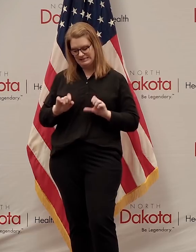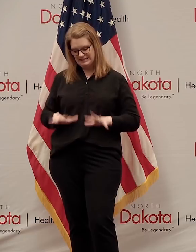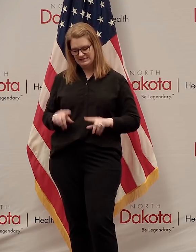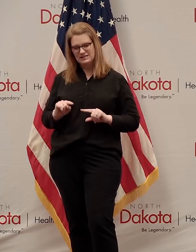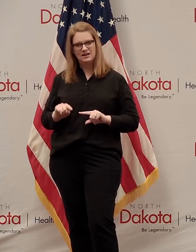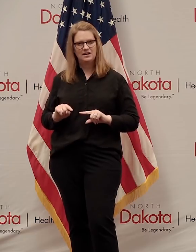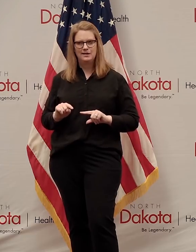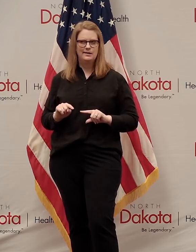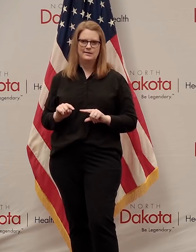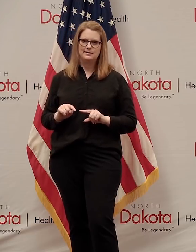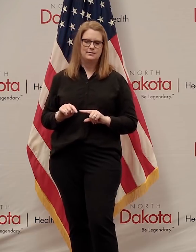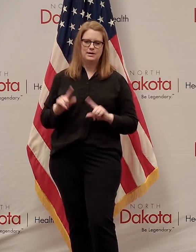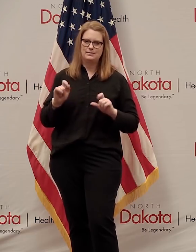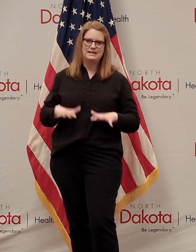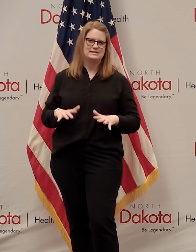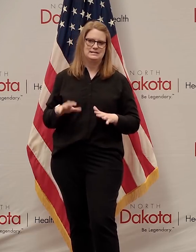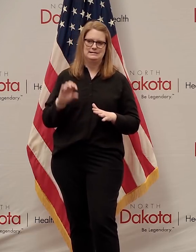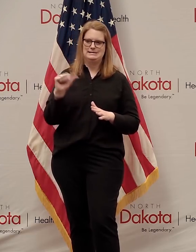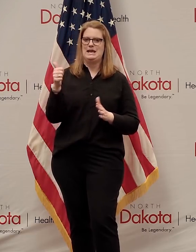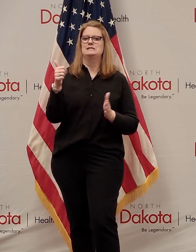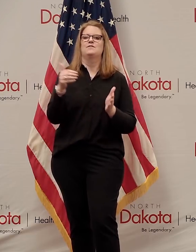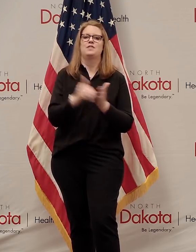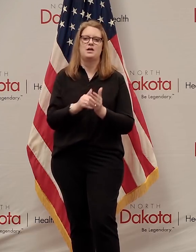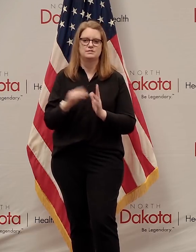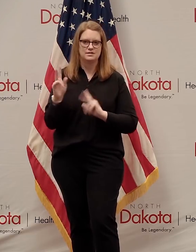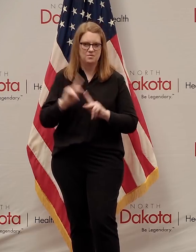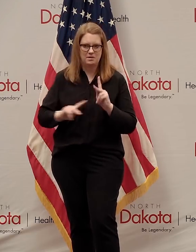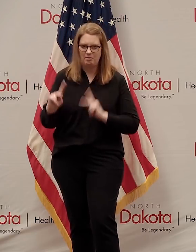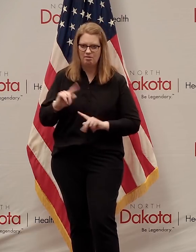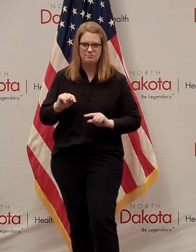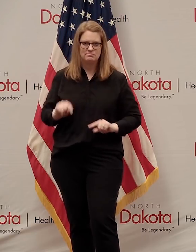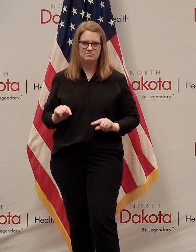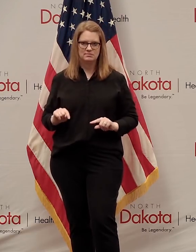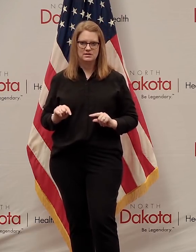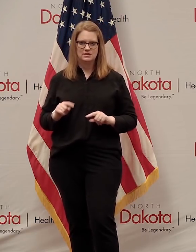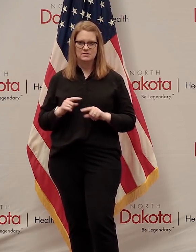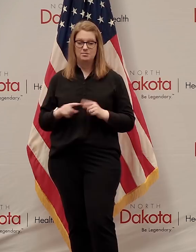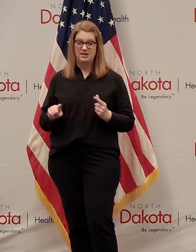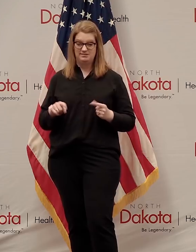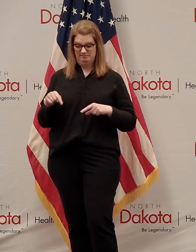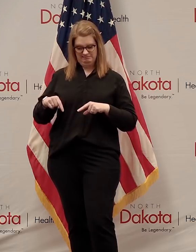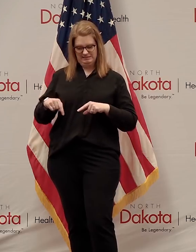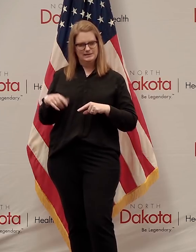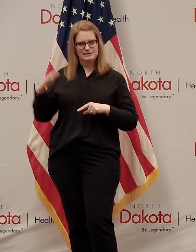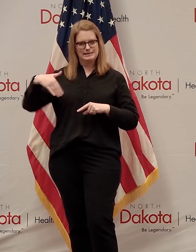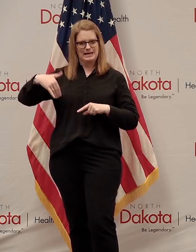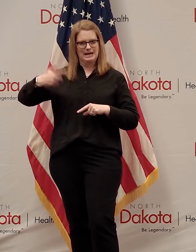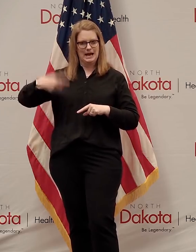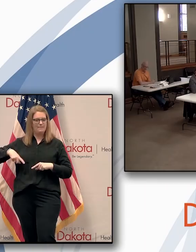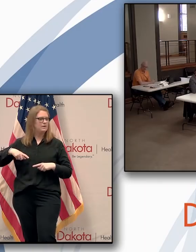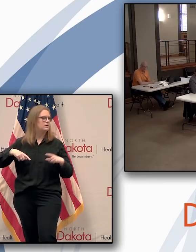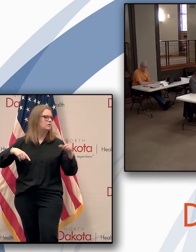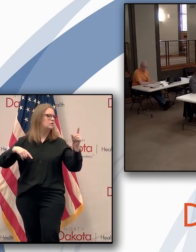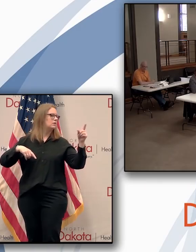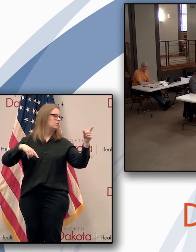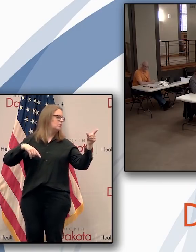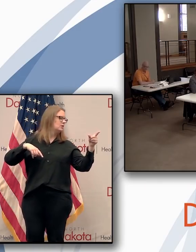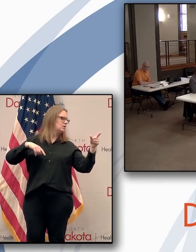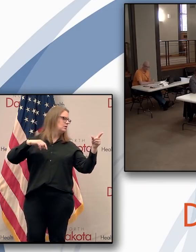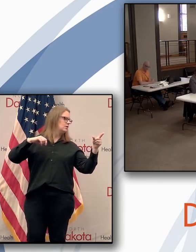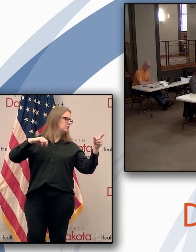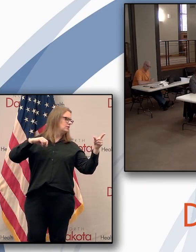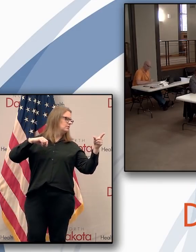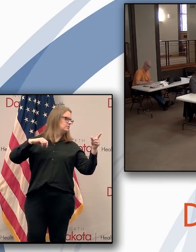we could be testing tens of thousands of people on antibody testing. But we're still a ways away from that. If I may follow up quickly then, Governor.